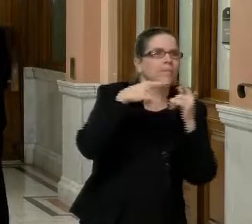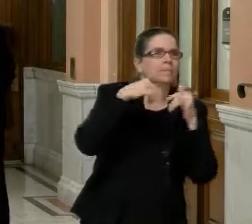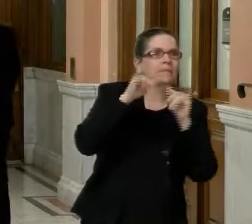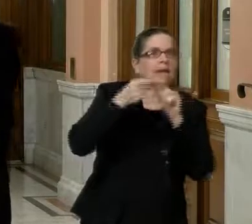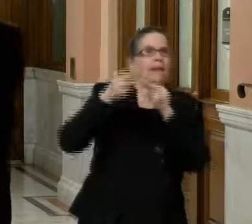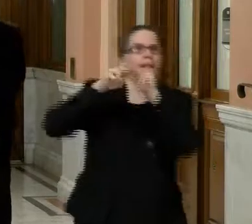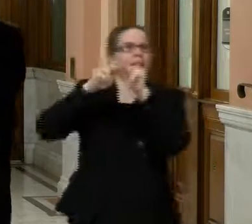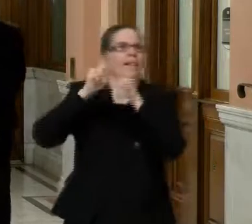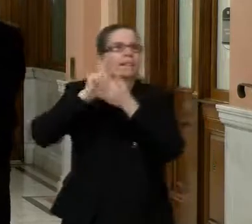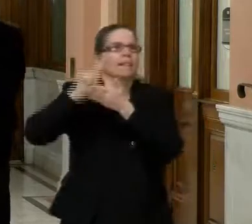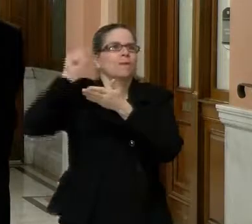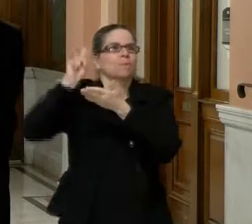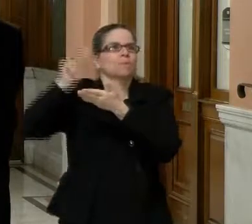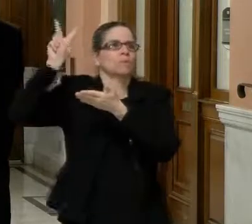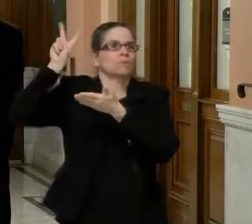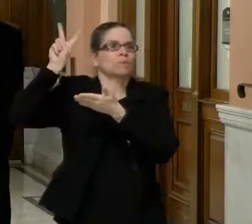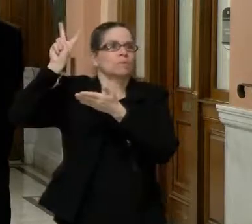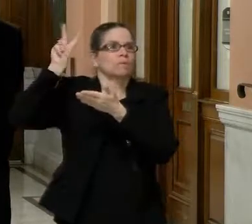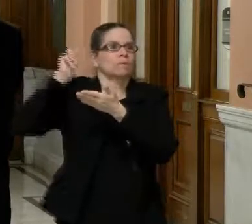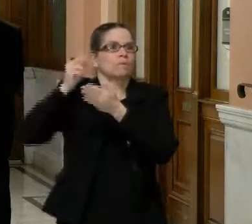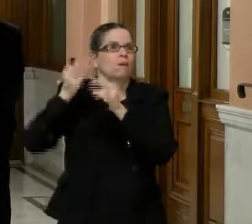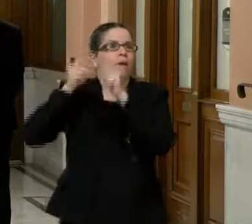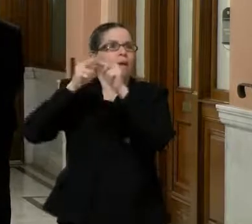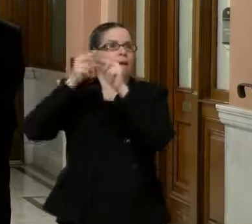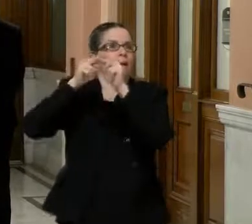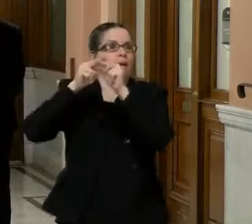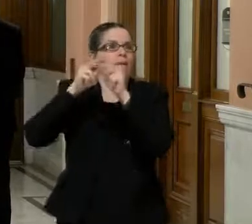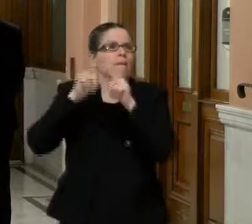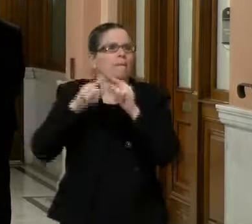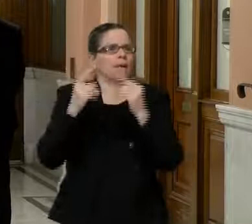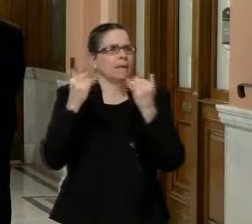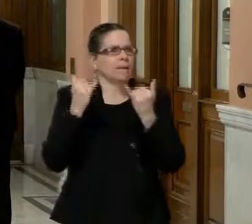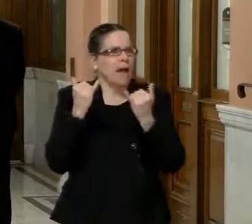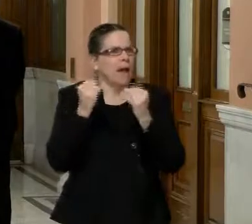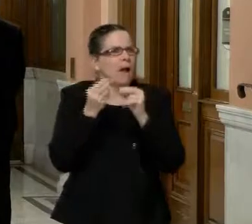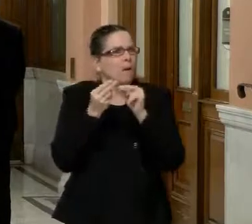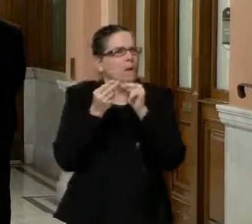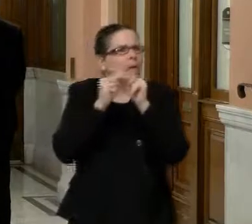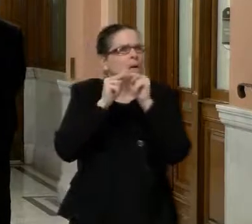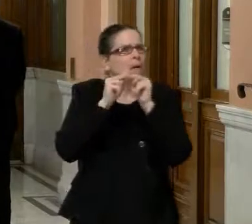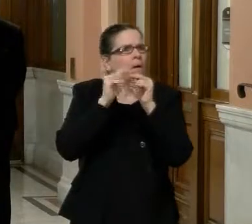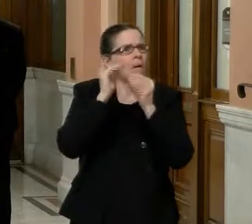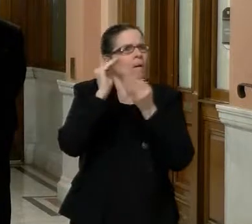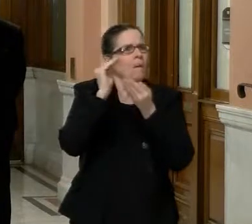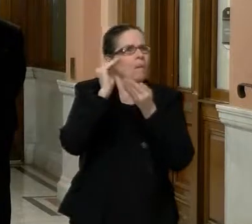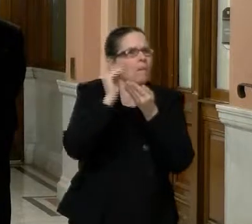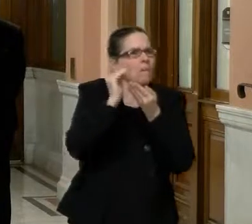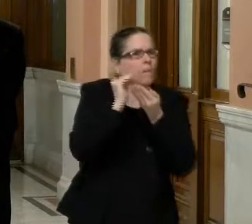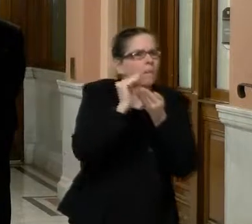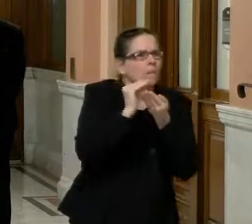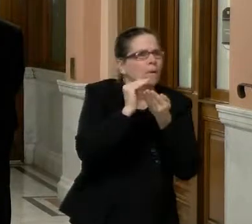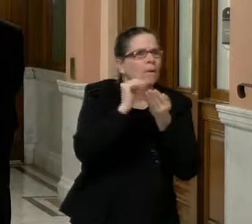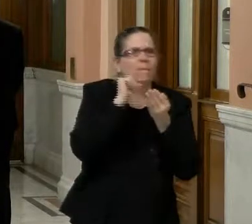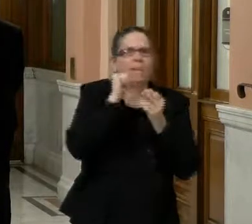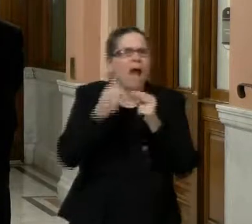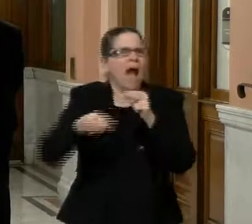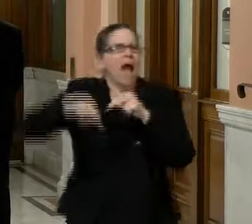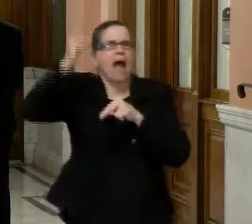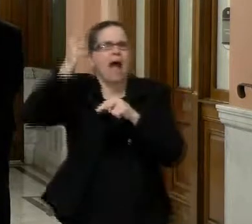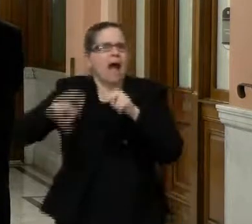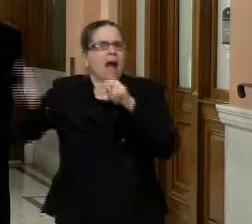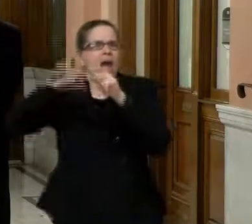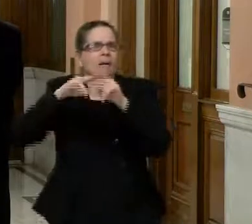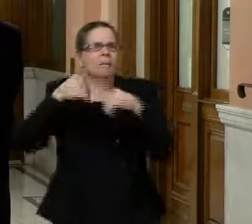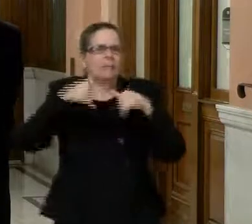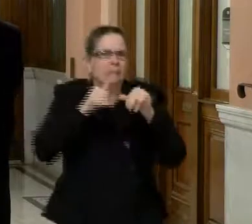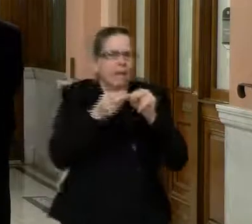the previous week's increase was slightly less than the week before that. And so as Dr. Hirsch alluded to, we are hopeful, uh, not sure